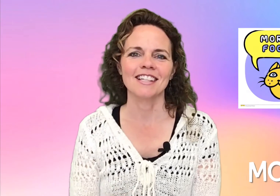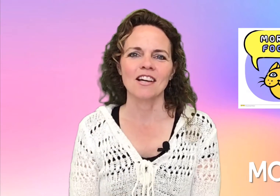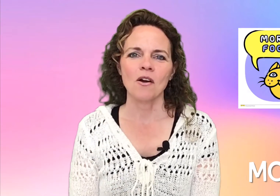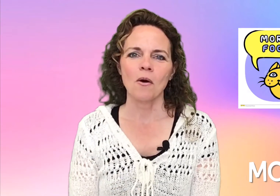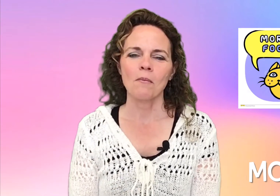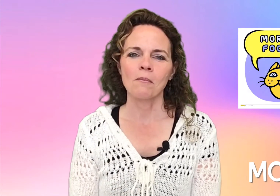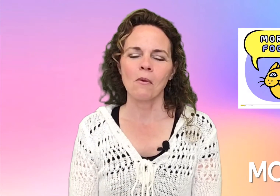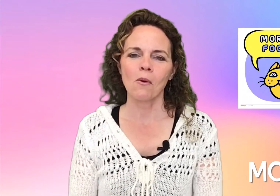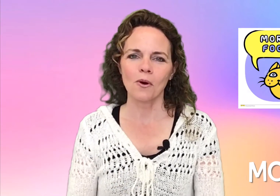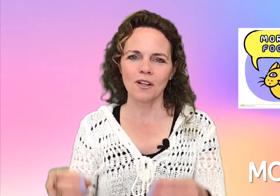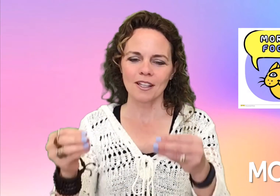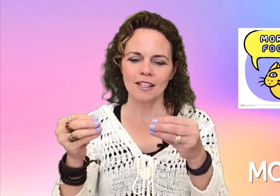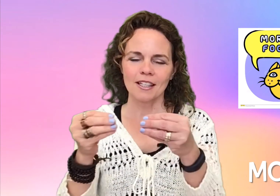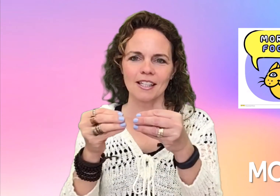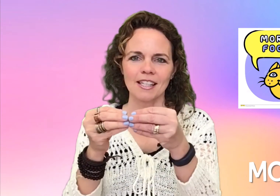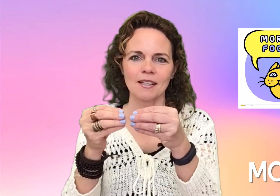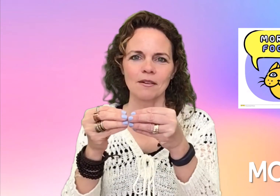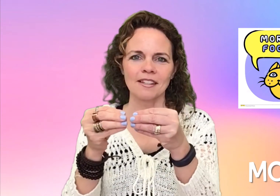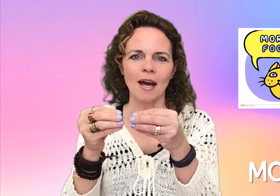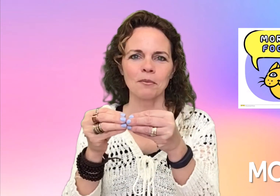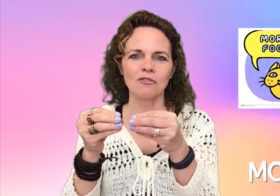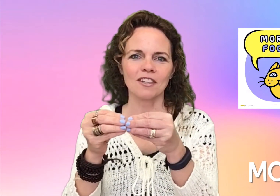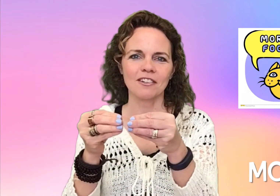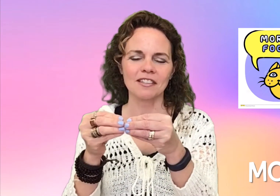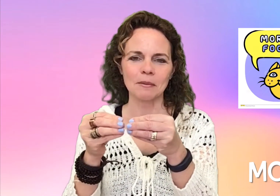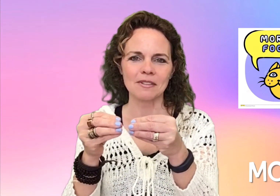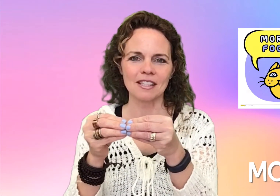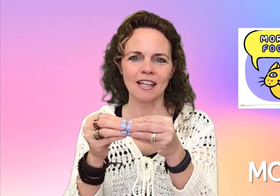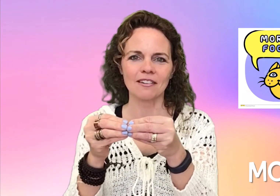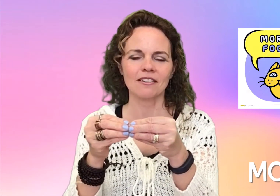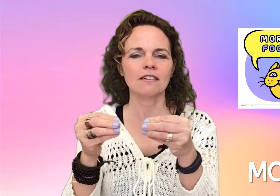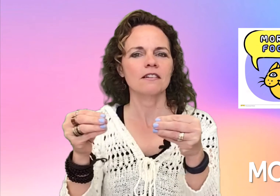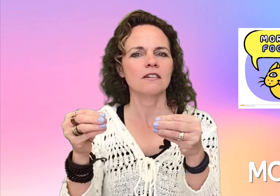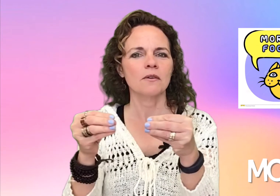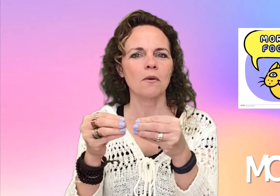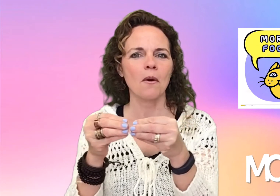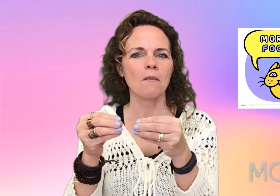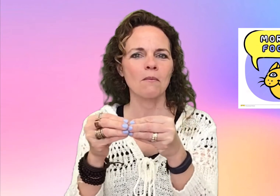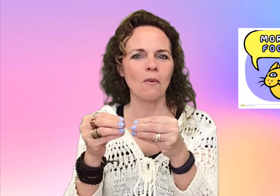More. Tap your fingertips together. More.